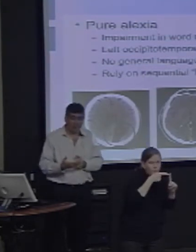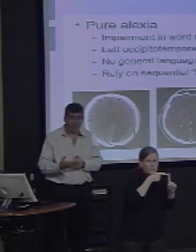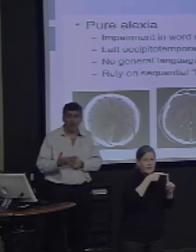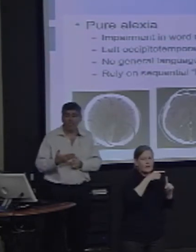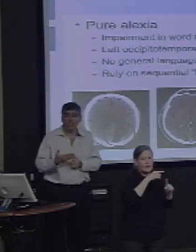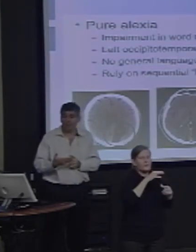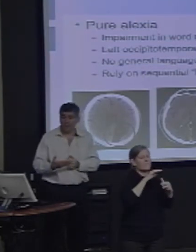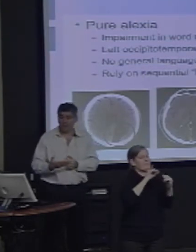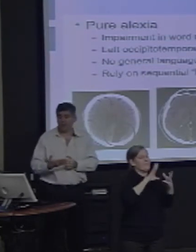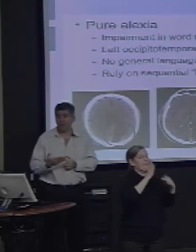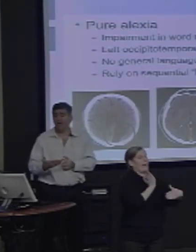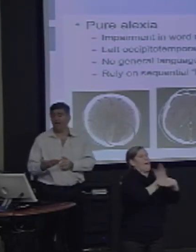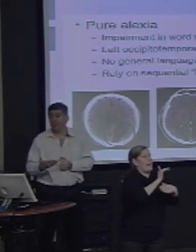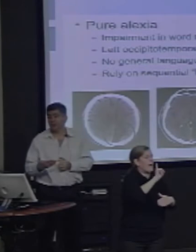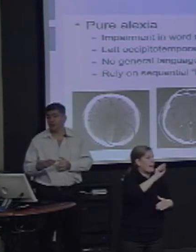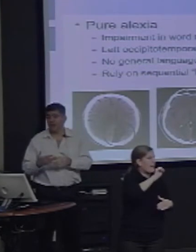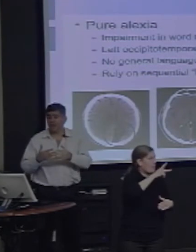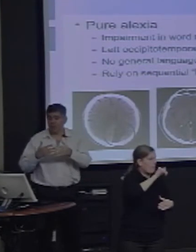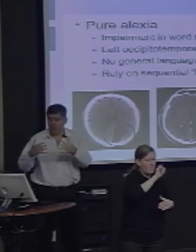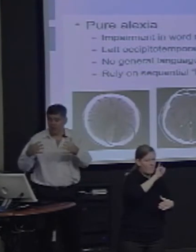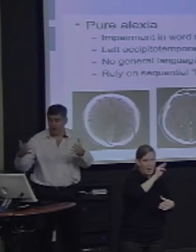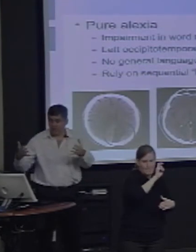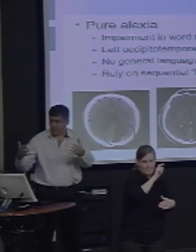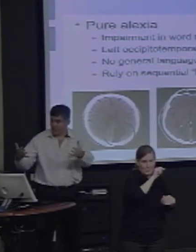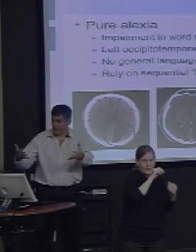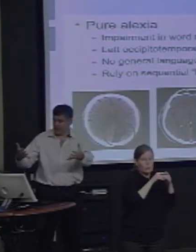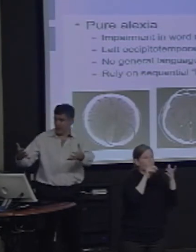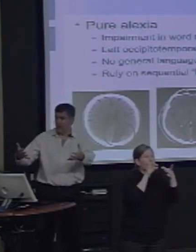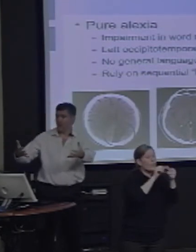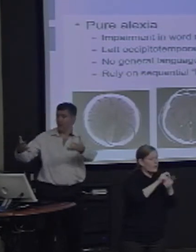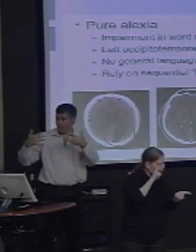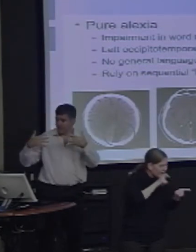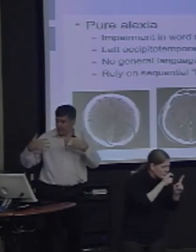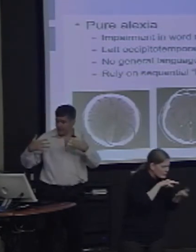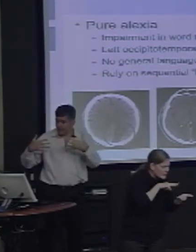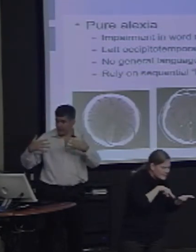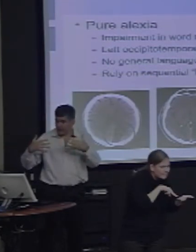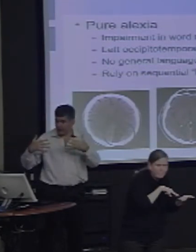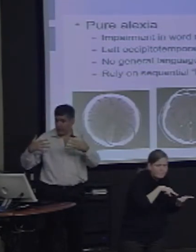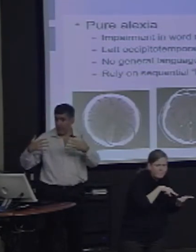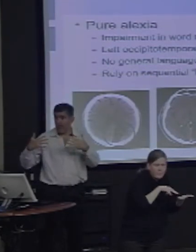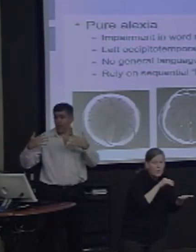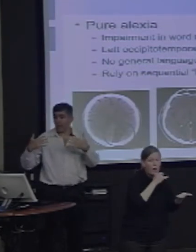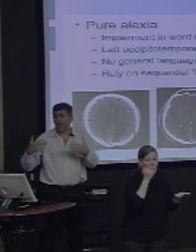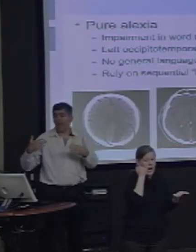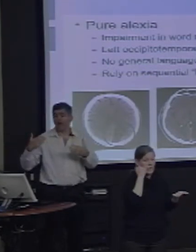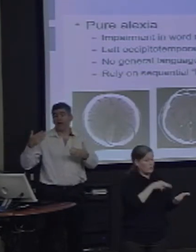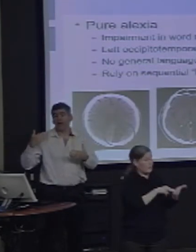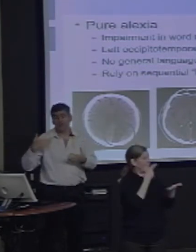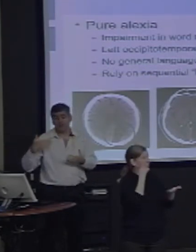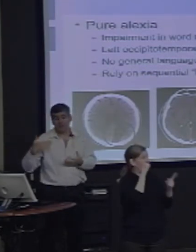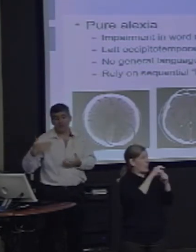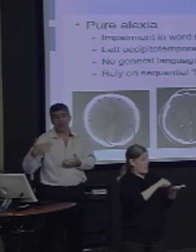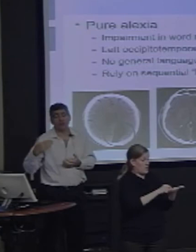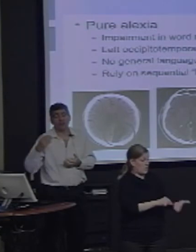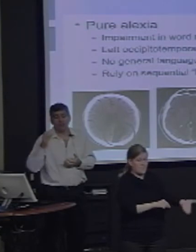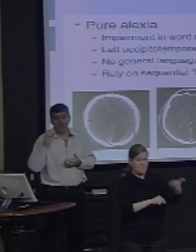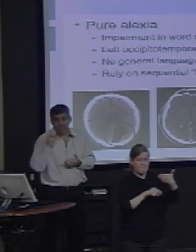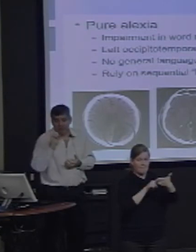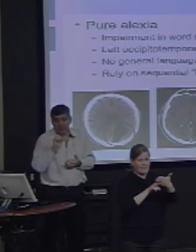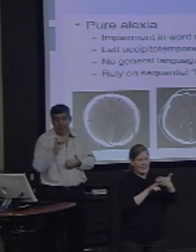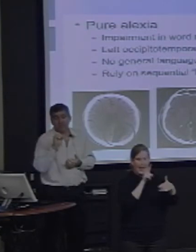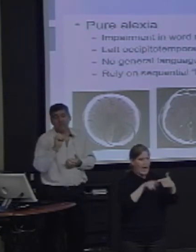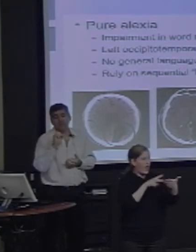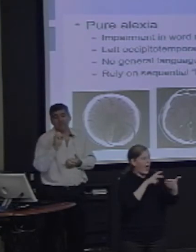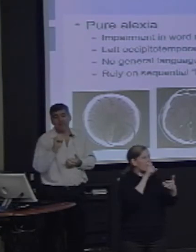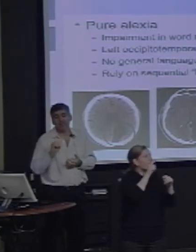Here, patients are unable to read words presented, read them in parallel, and rather have to resort to a